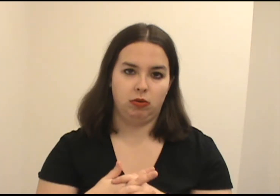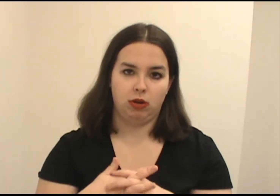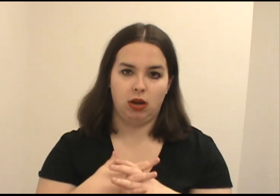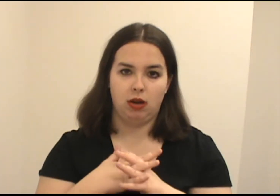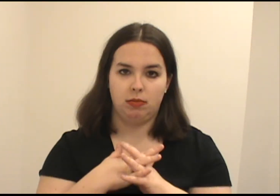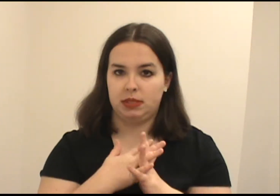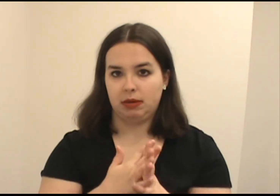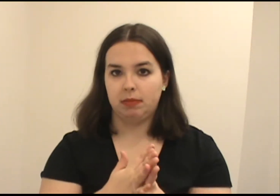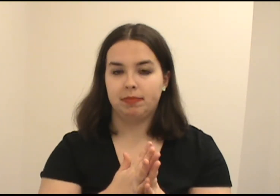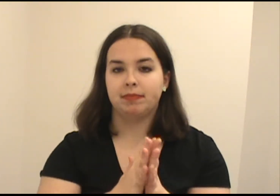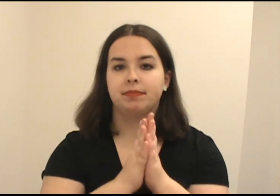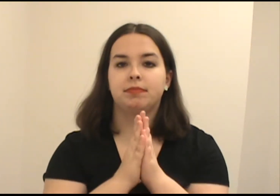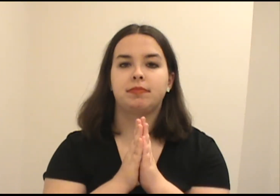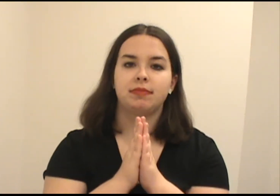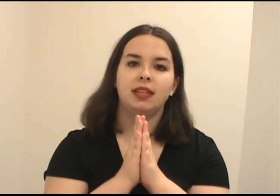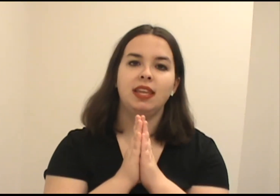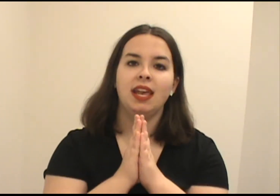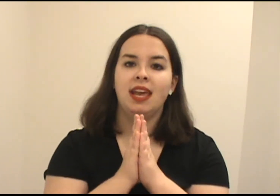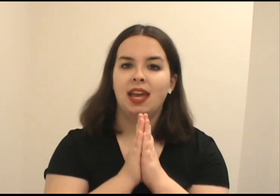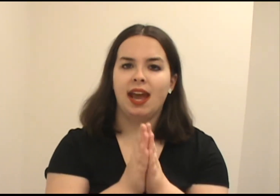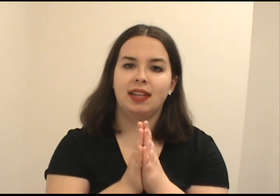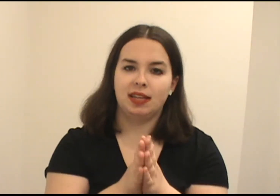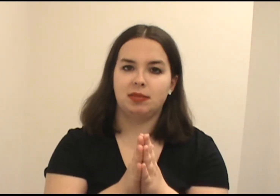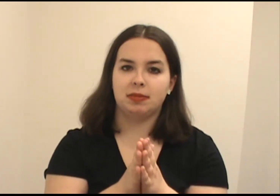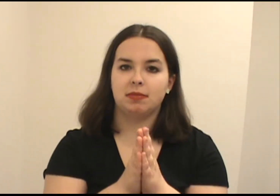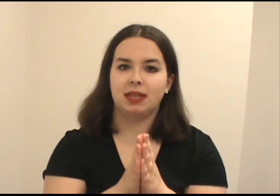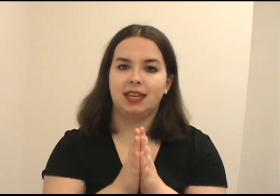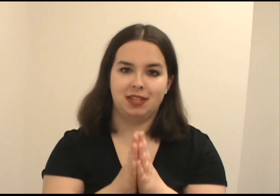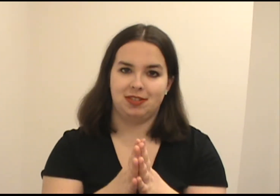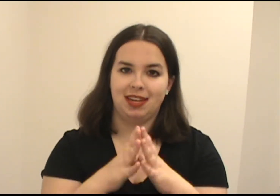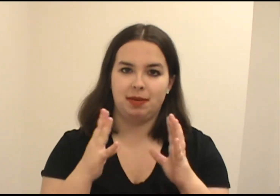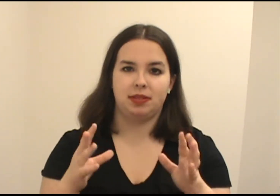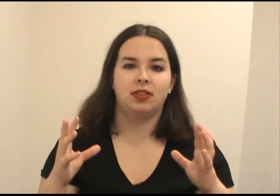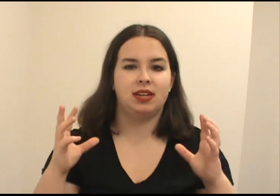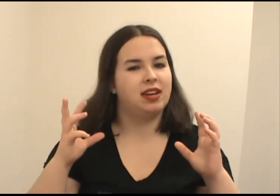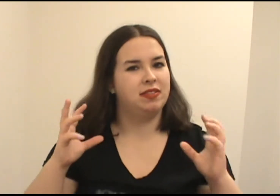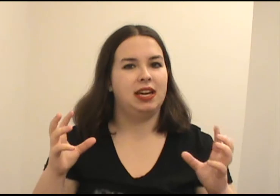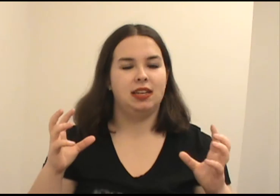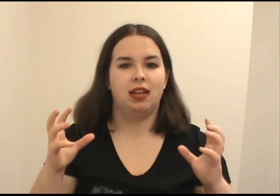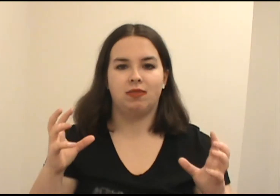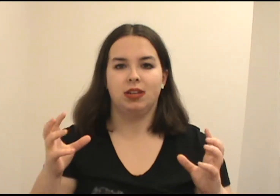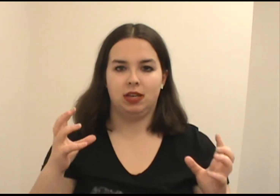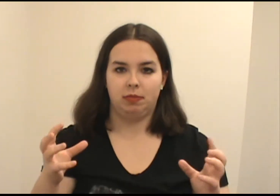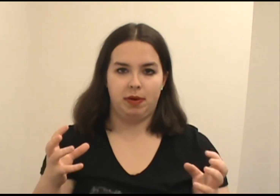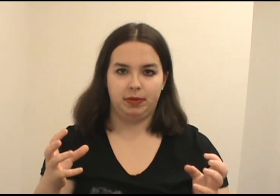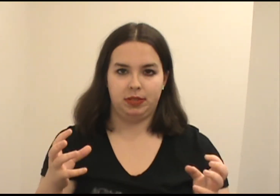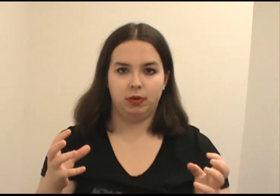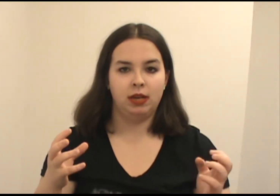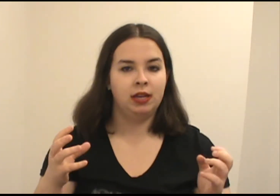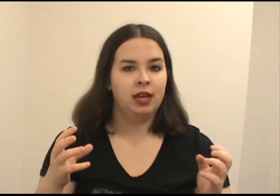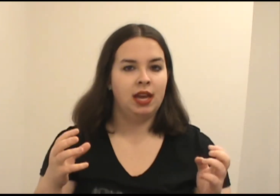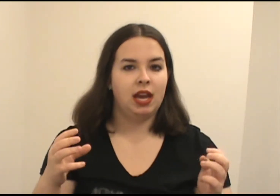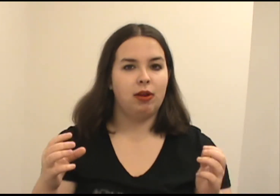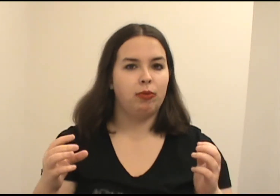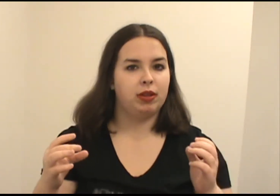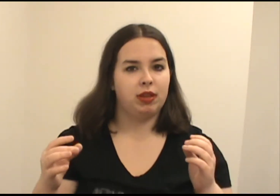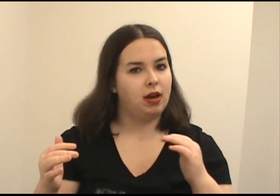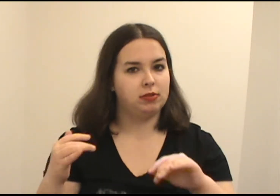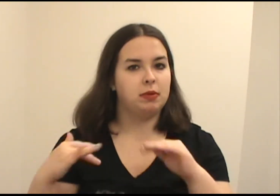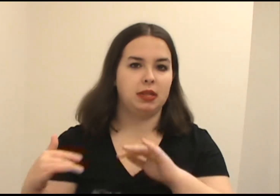serum. And this was a really interesting episode that definitely had a lot of really good moments to it and with how some of